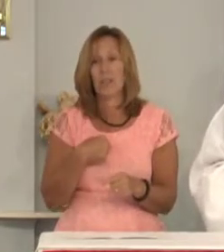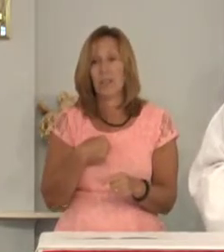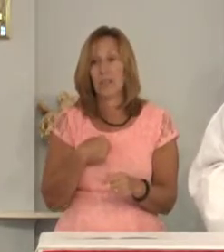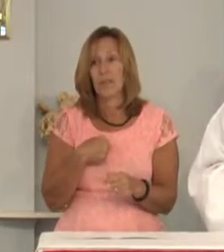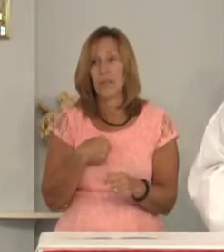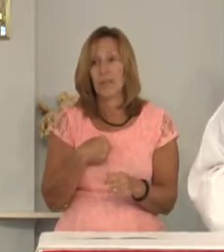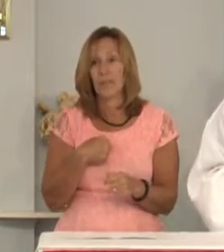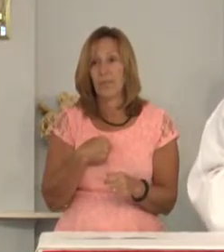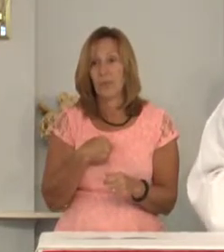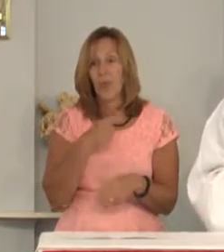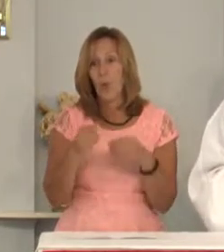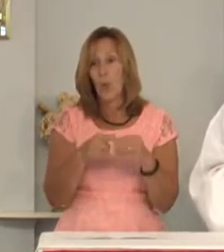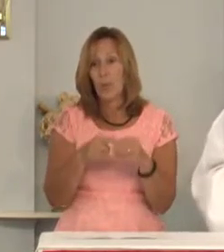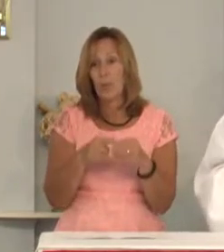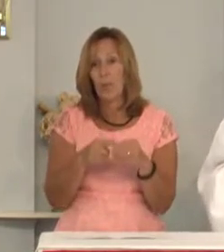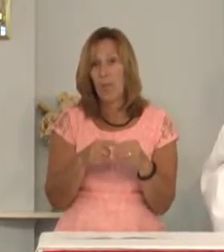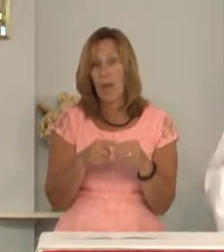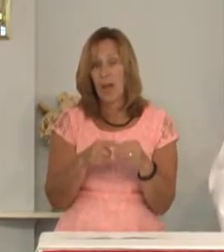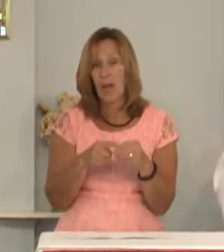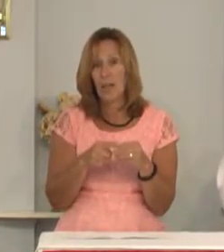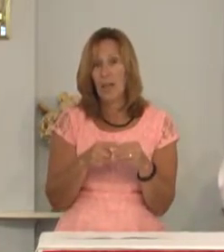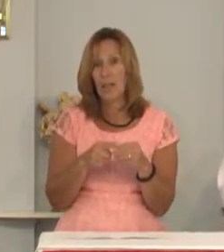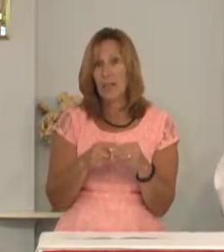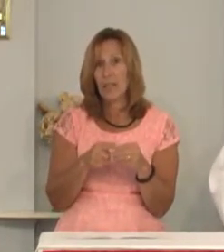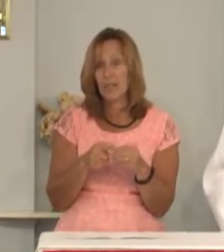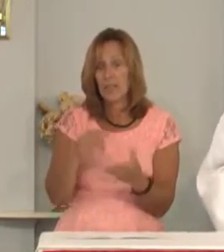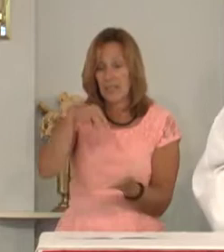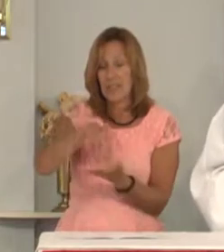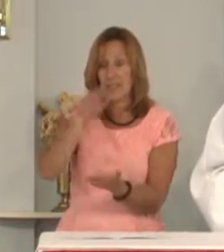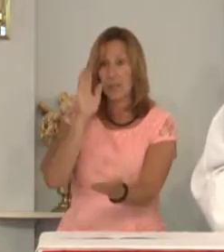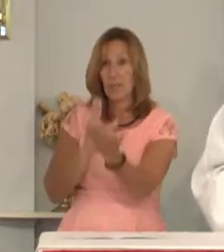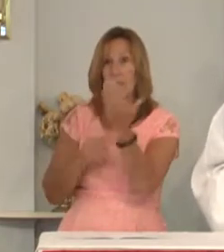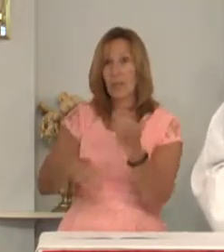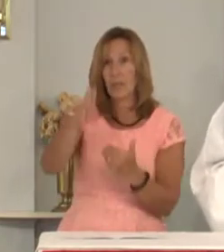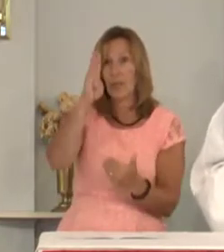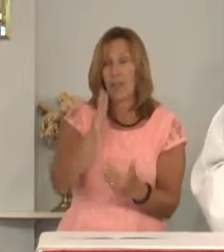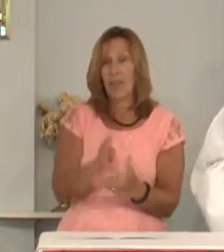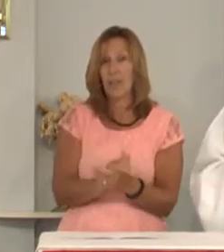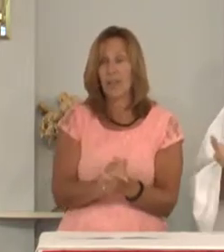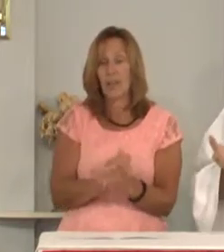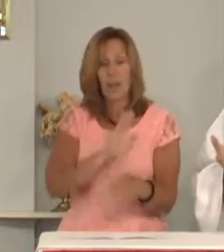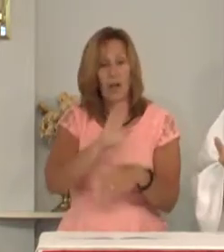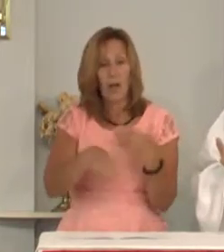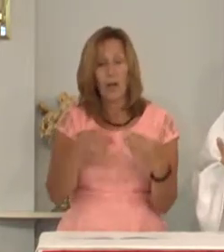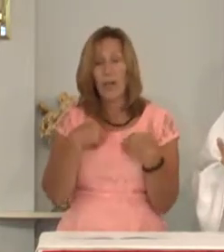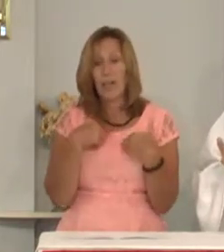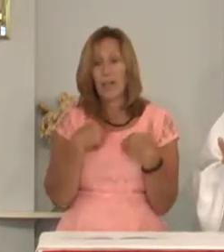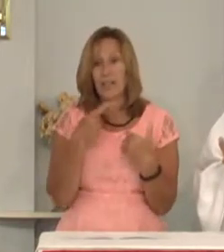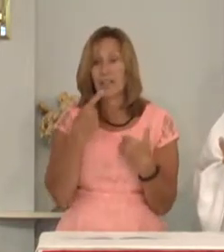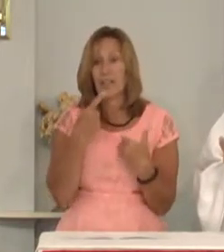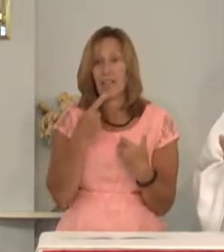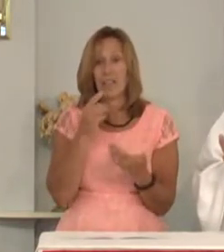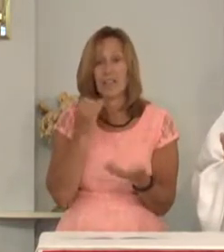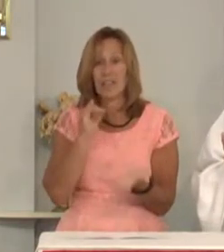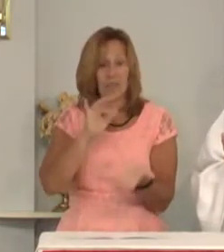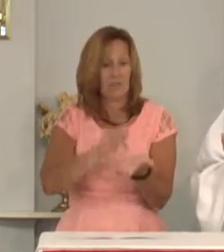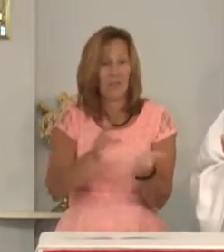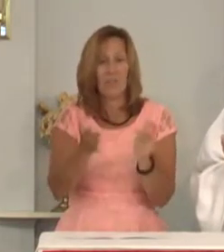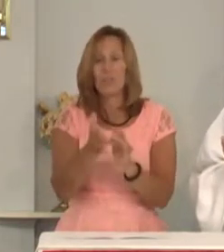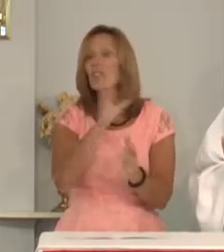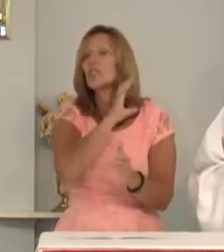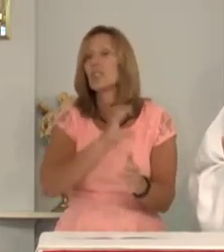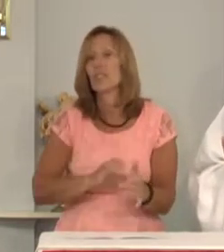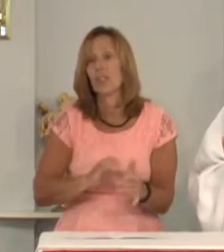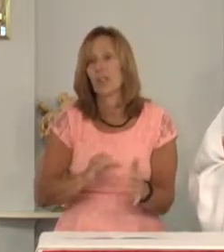And when my accounting before God comes due all I can plead is Jesus Christ.